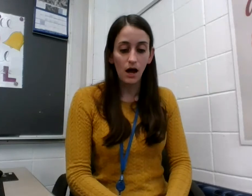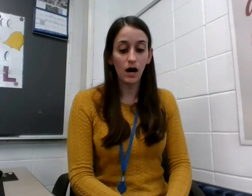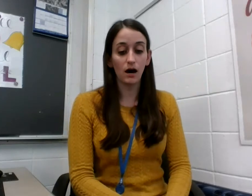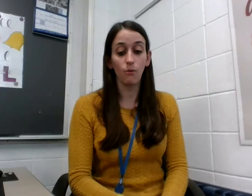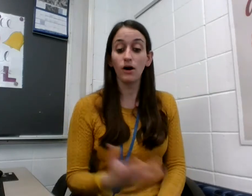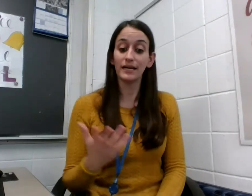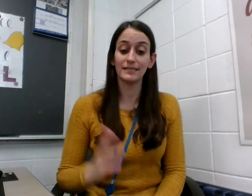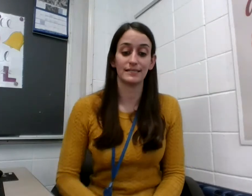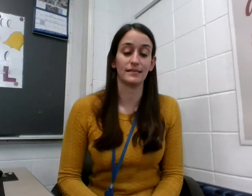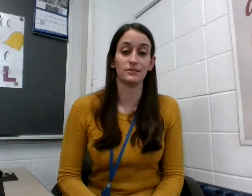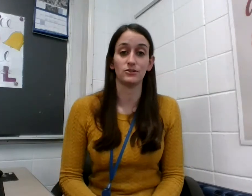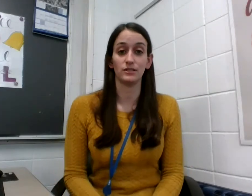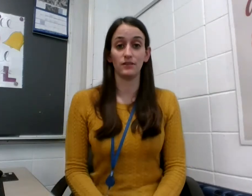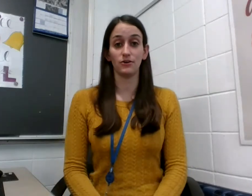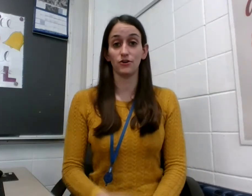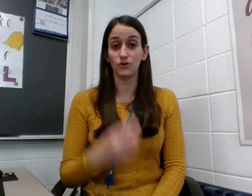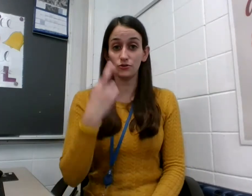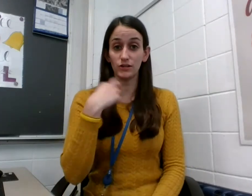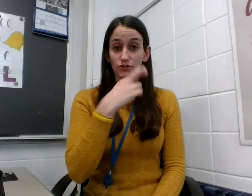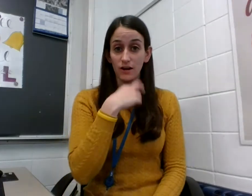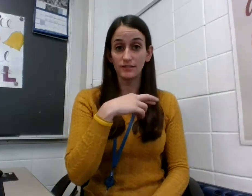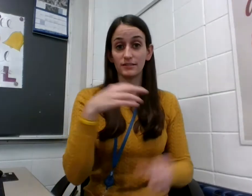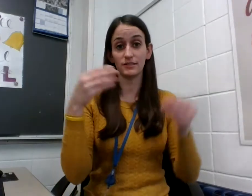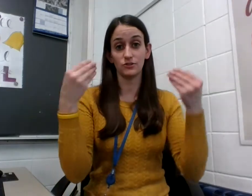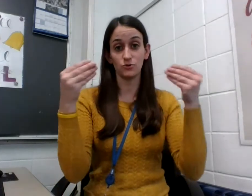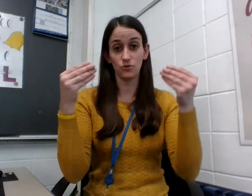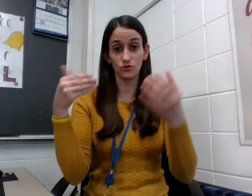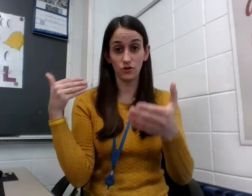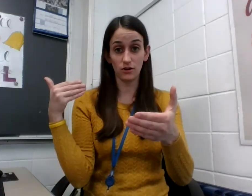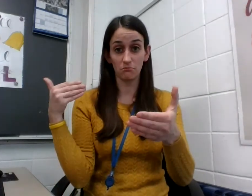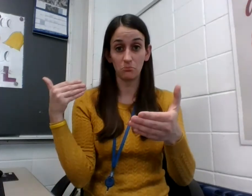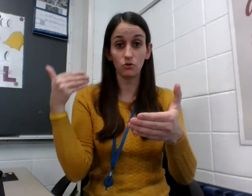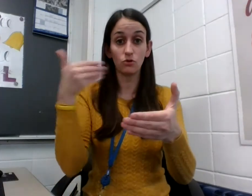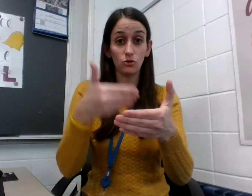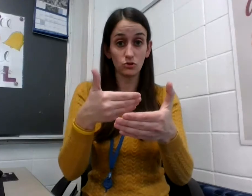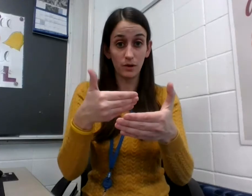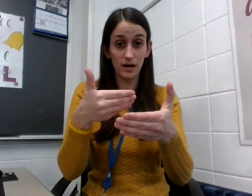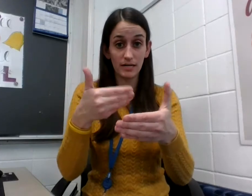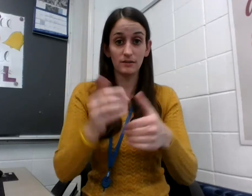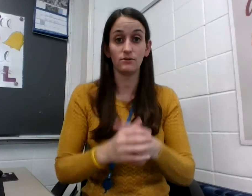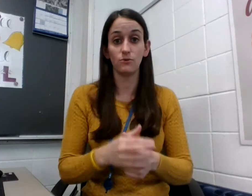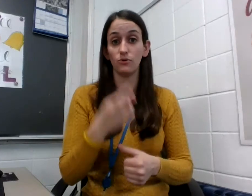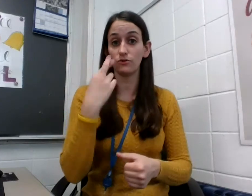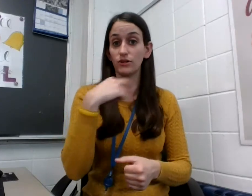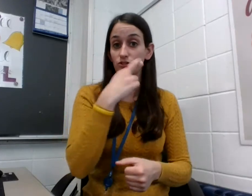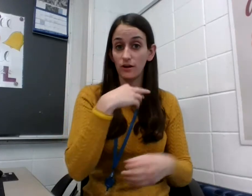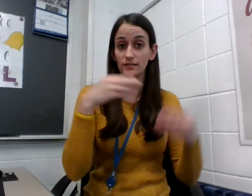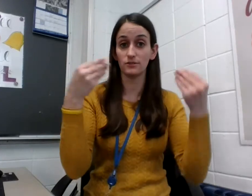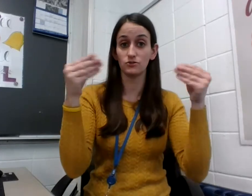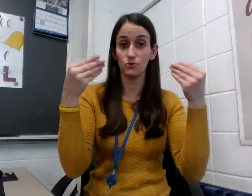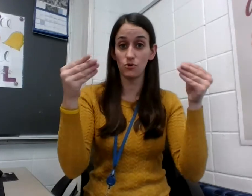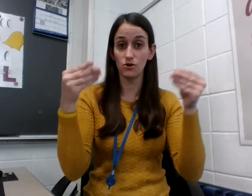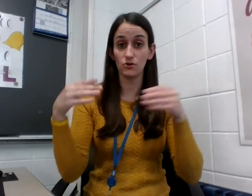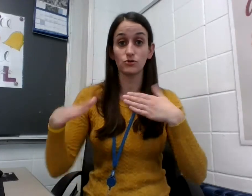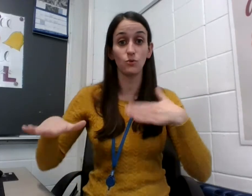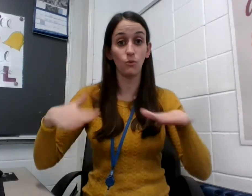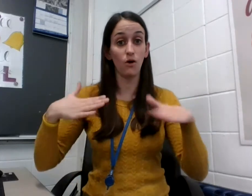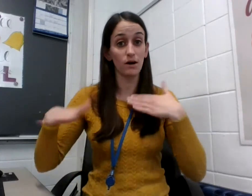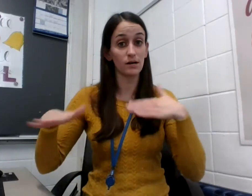Walking distance, either restaurants and stores are close by, or restaurants and stores walk